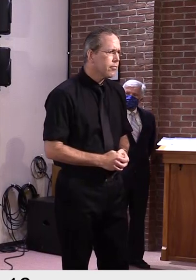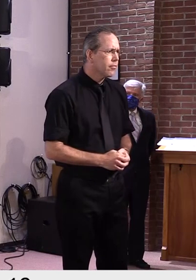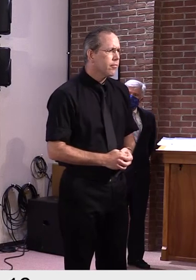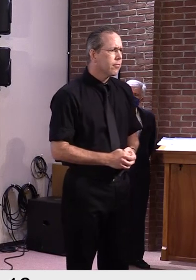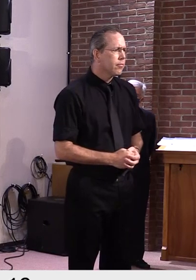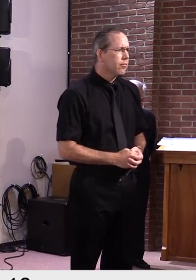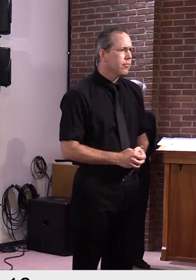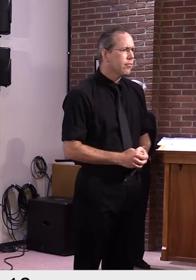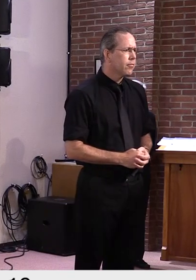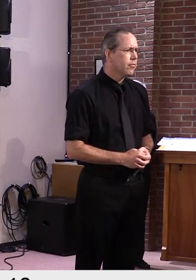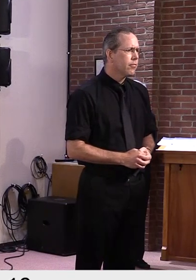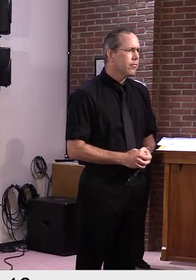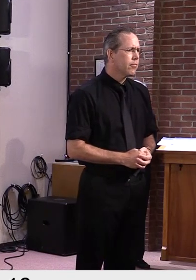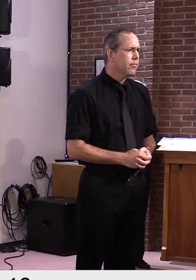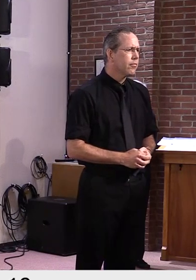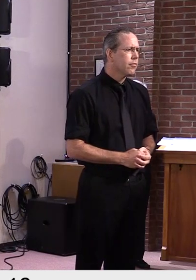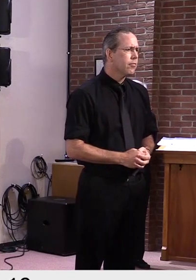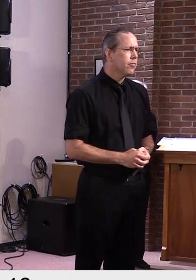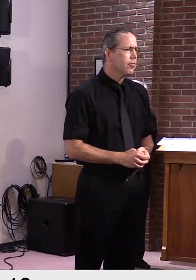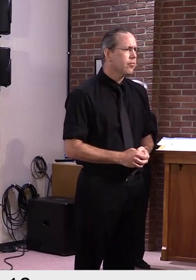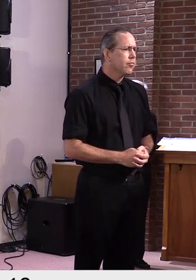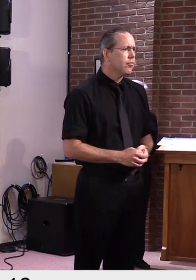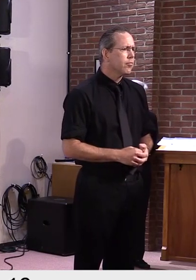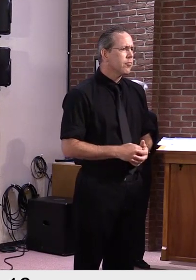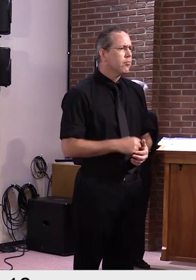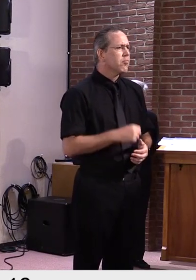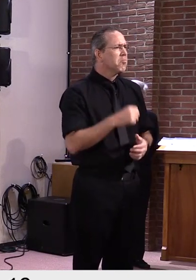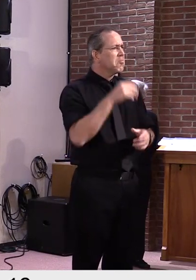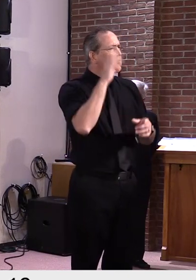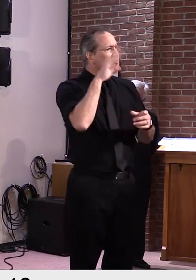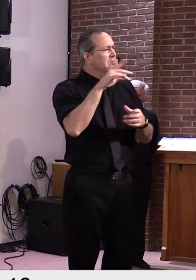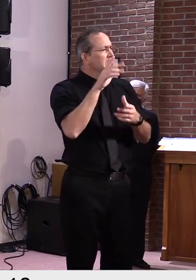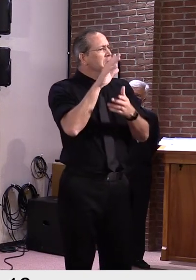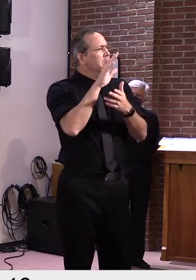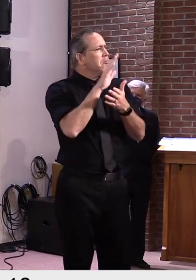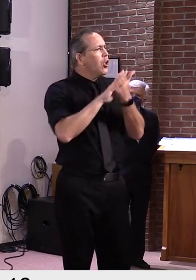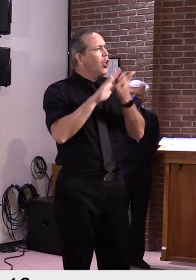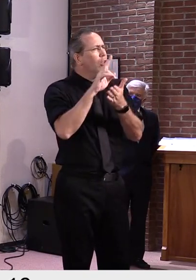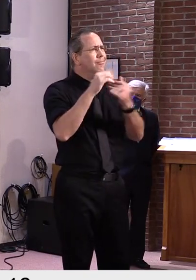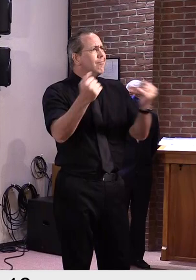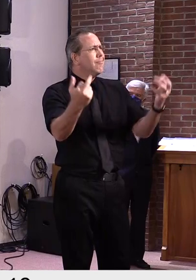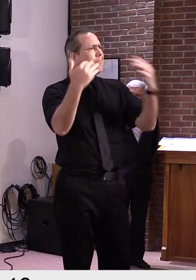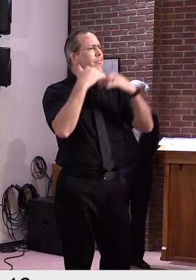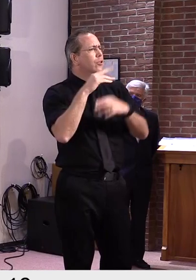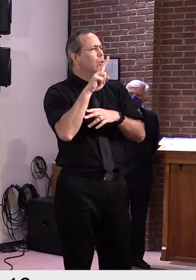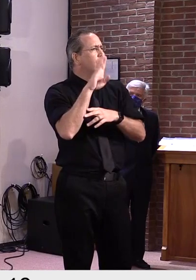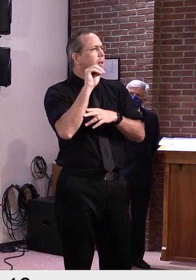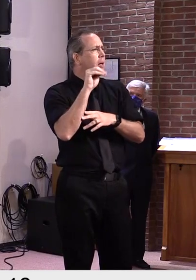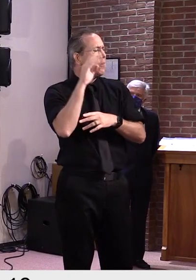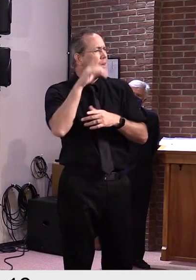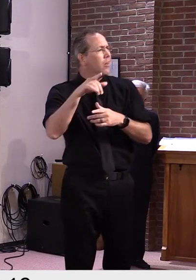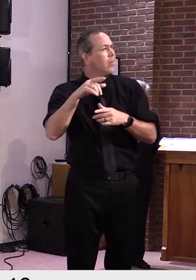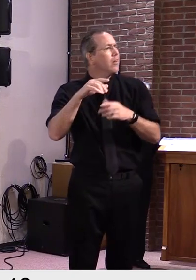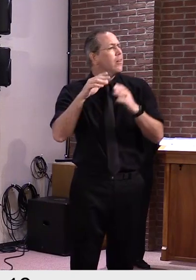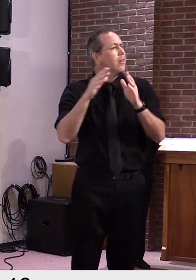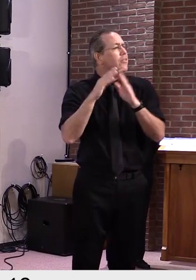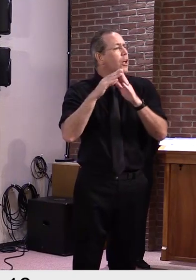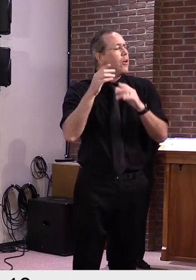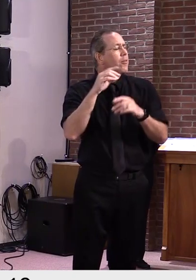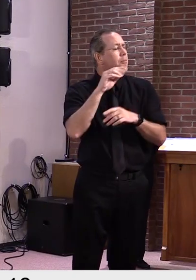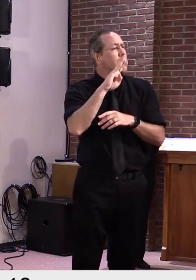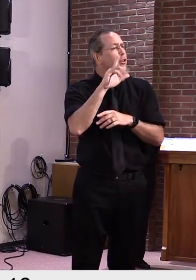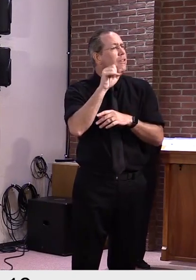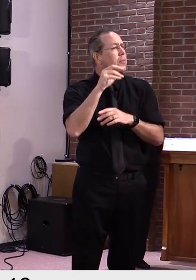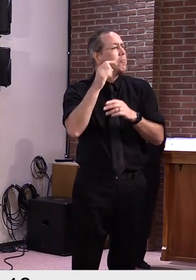an outbreak and to sort of try and keep our numbers low? I guess, what degree is your concern at? Well, again, so far, so good.